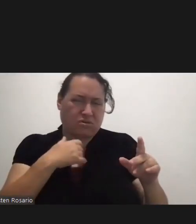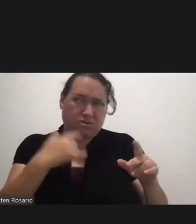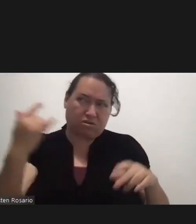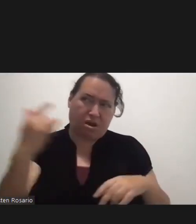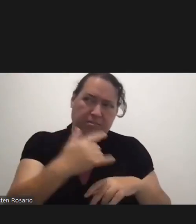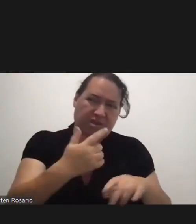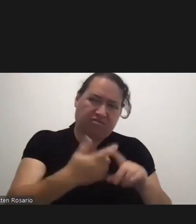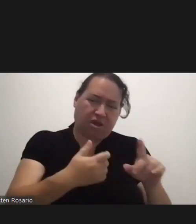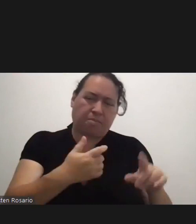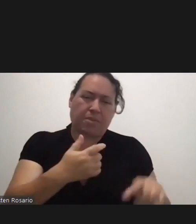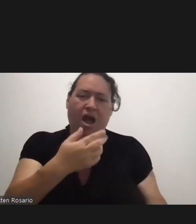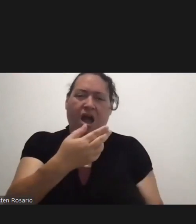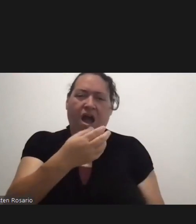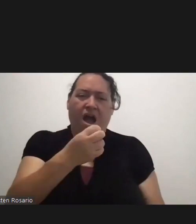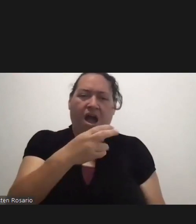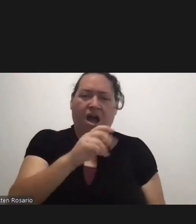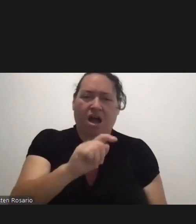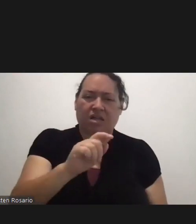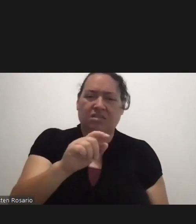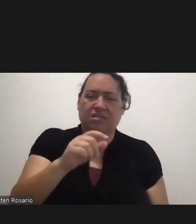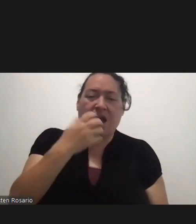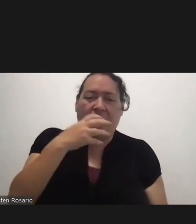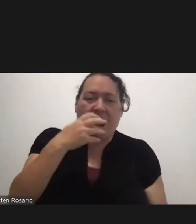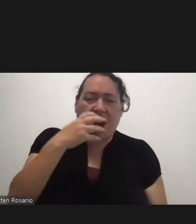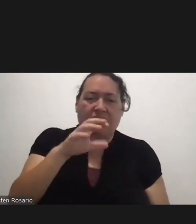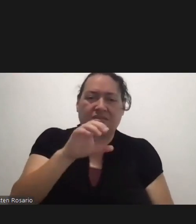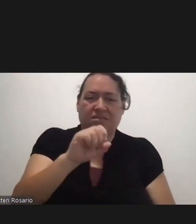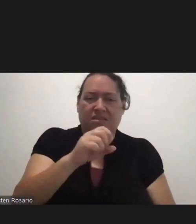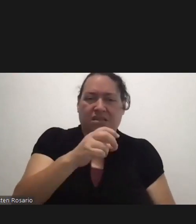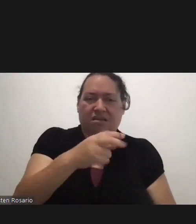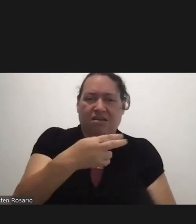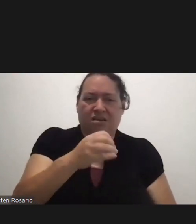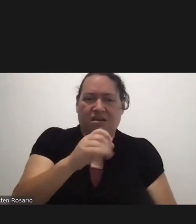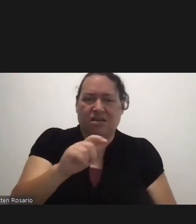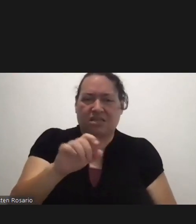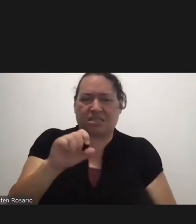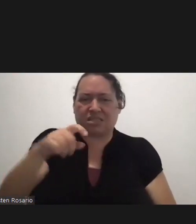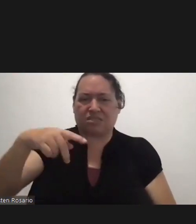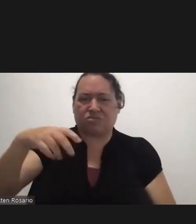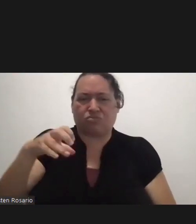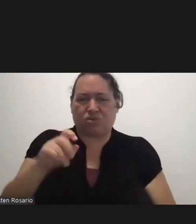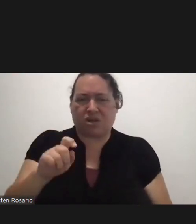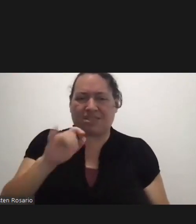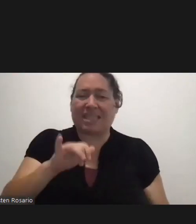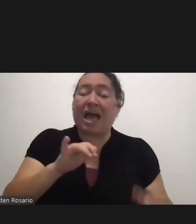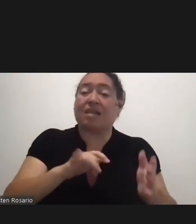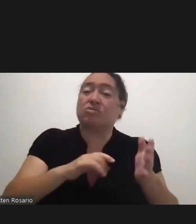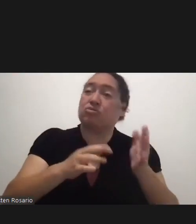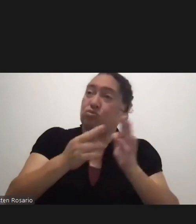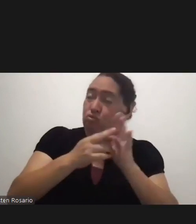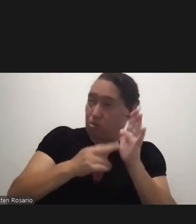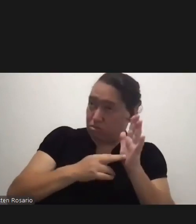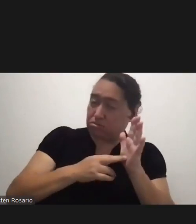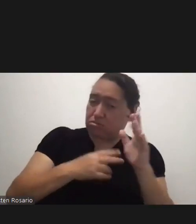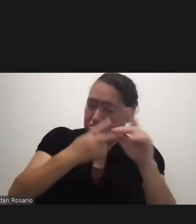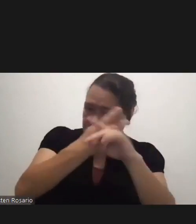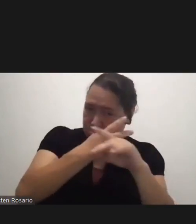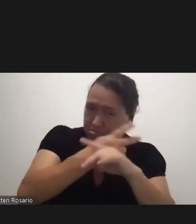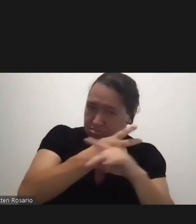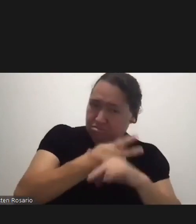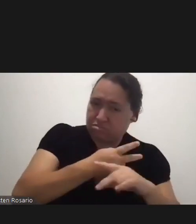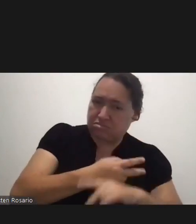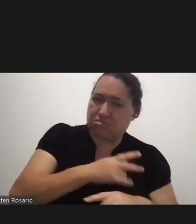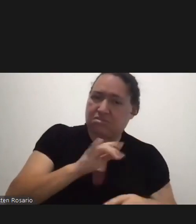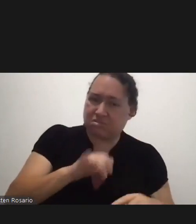Our Administration Has Figured Out Already The Rules And That's The Rules That Dr. Cabrera Has Put